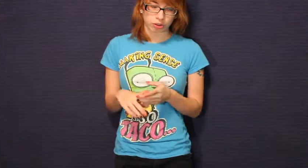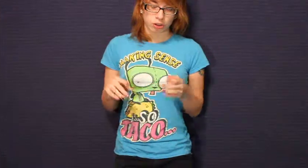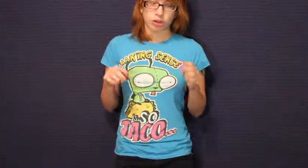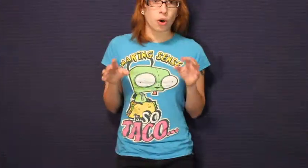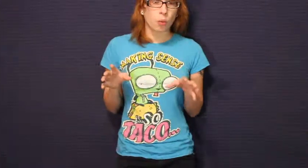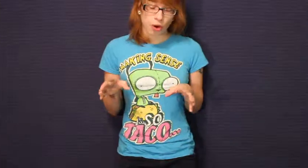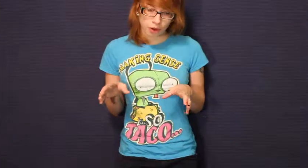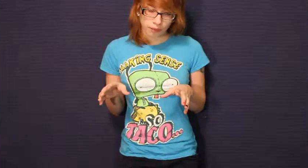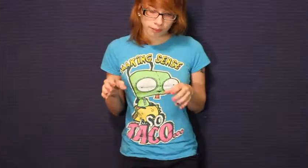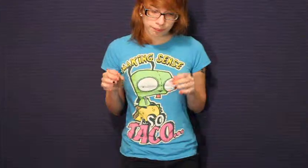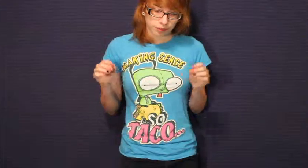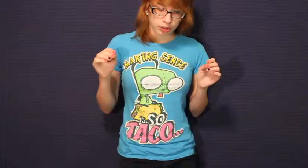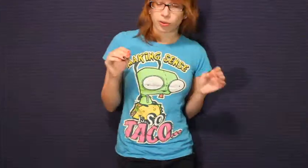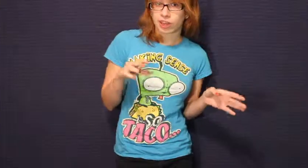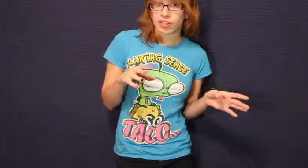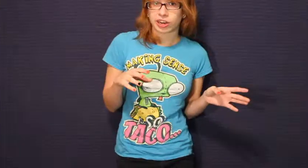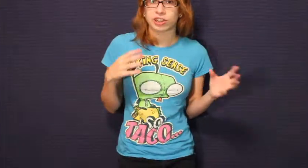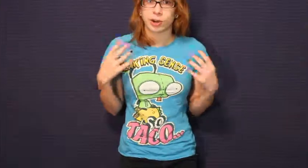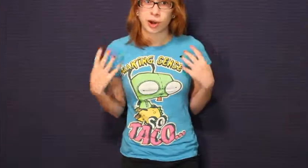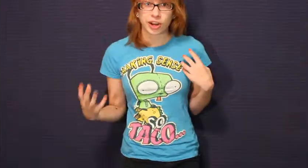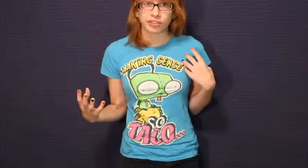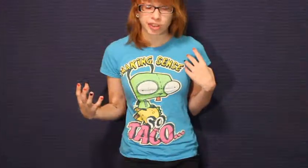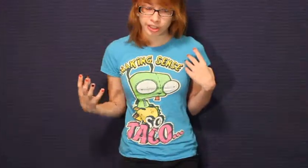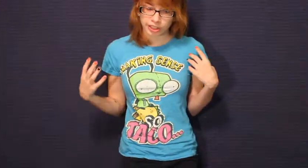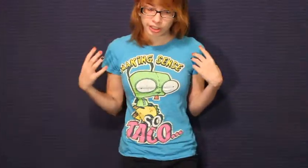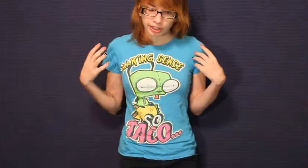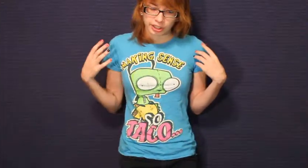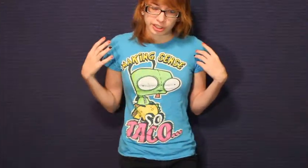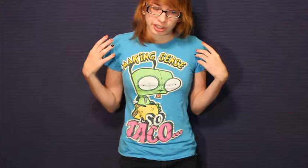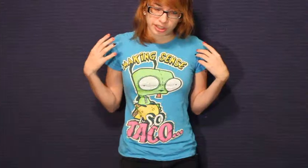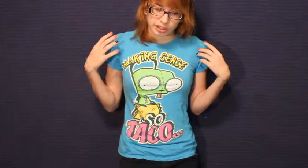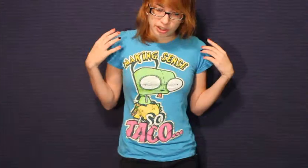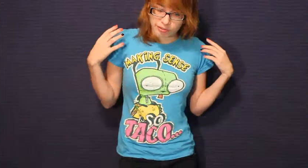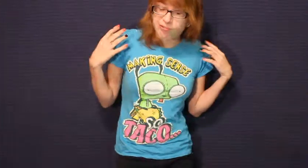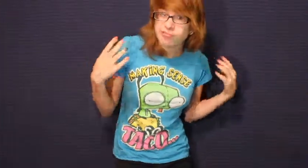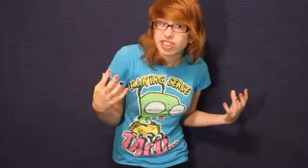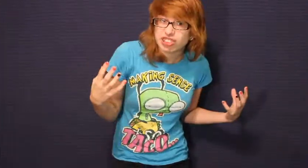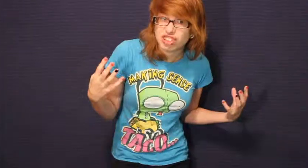no wool, no leather, no hunting, no fishing,